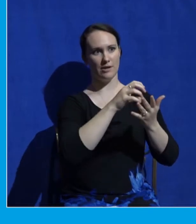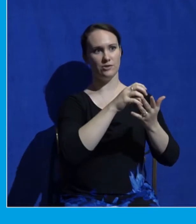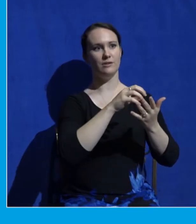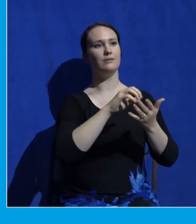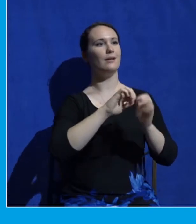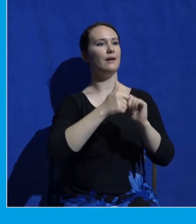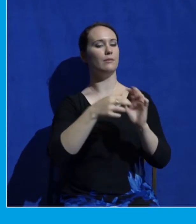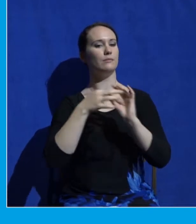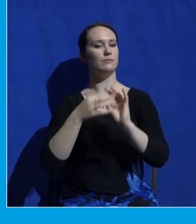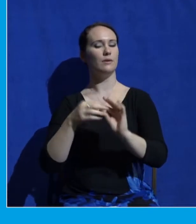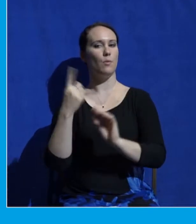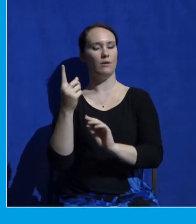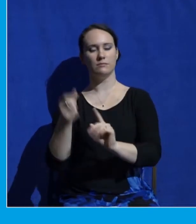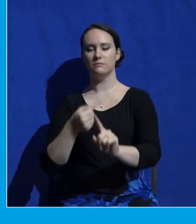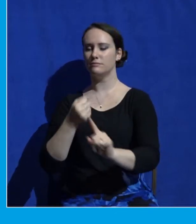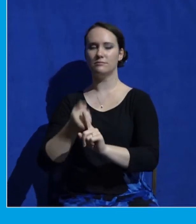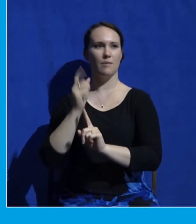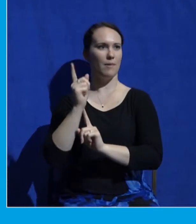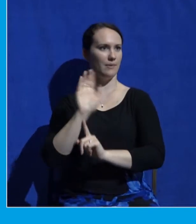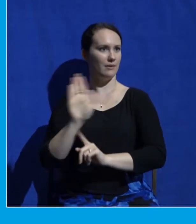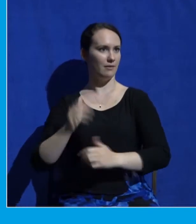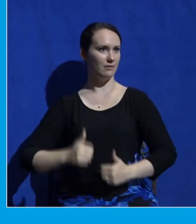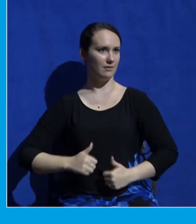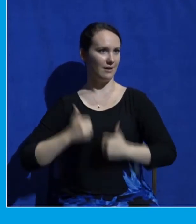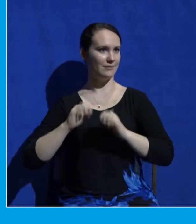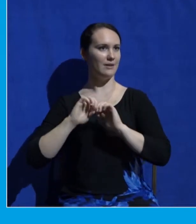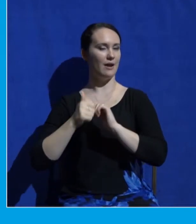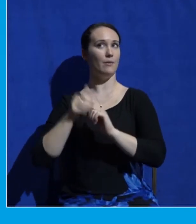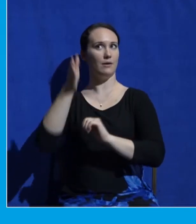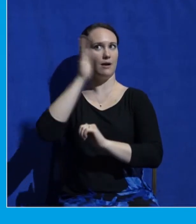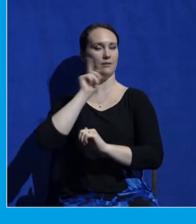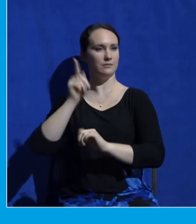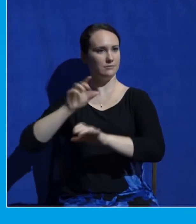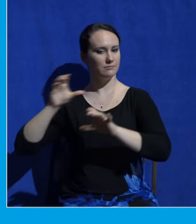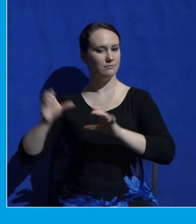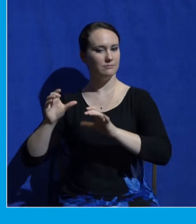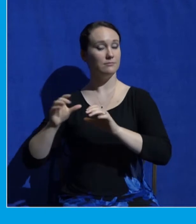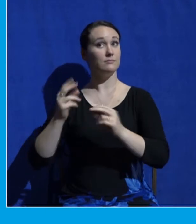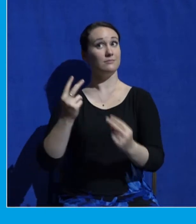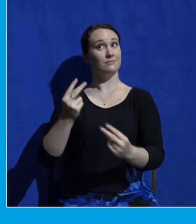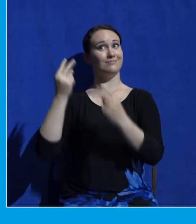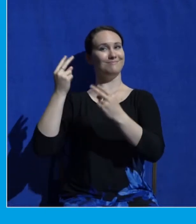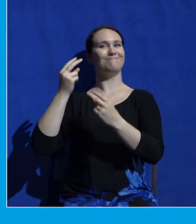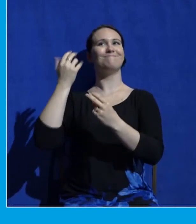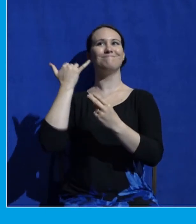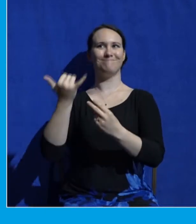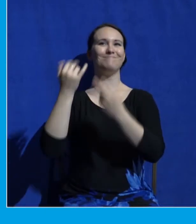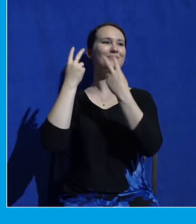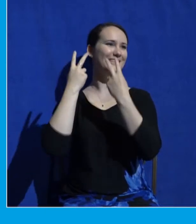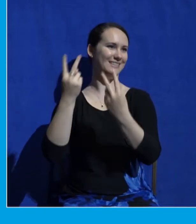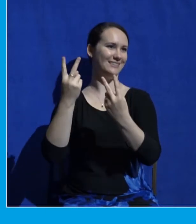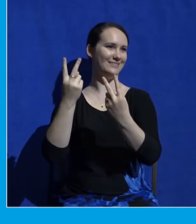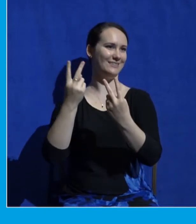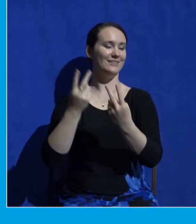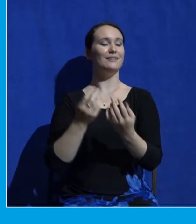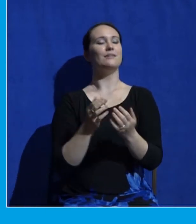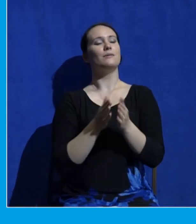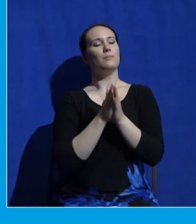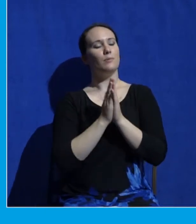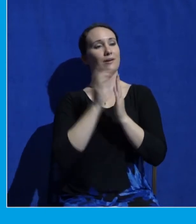seeing God work, and I trust it will be encouraging for each of us in significant moments we all walk through,